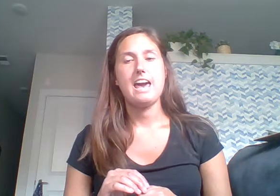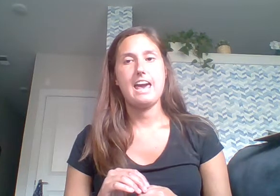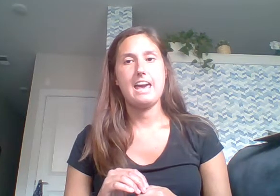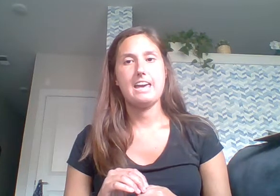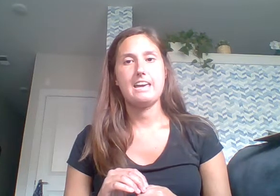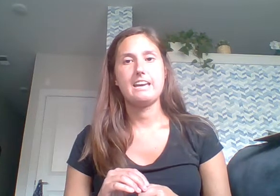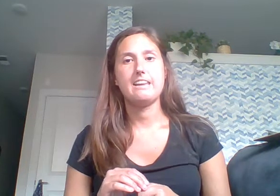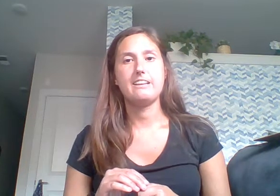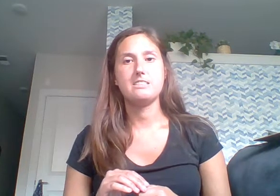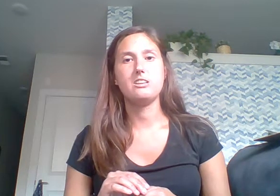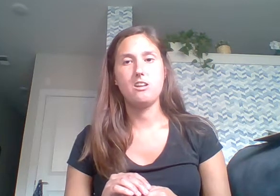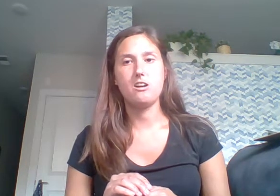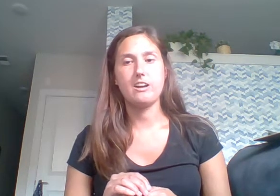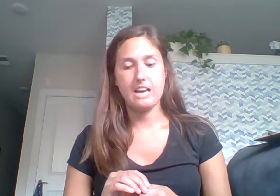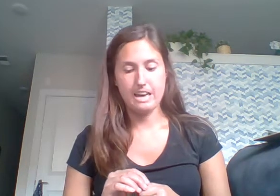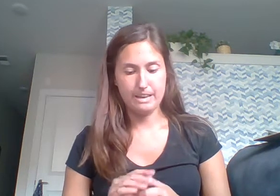A. And that's a long A.